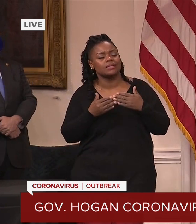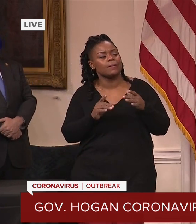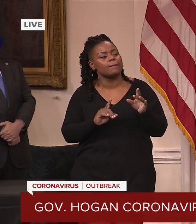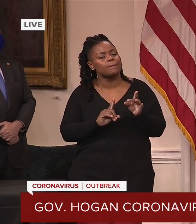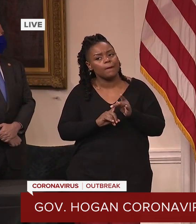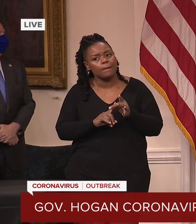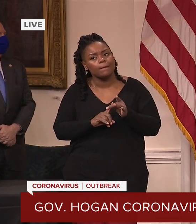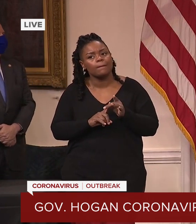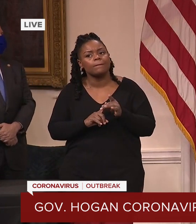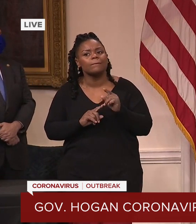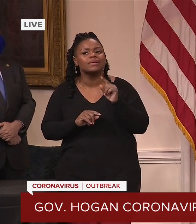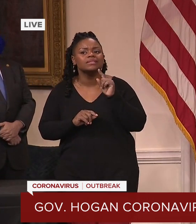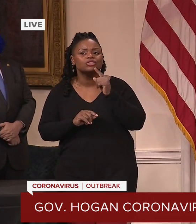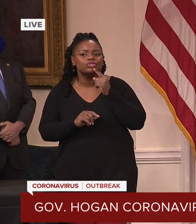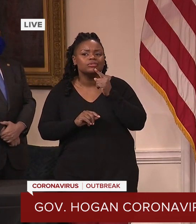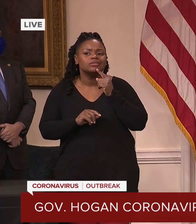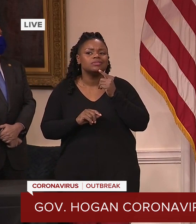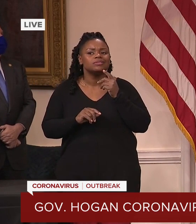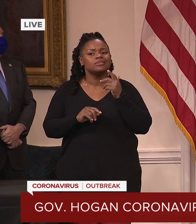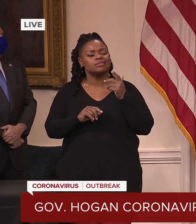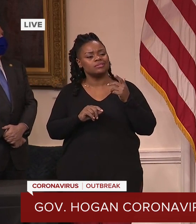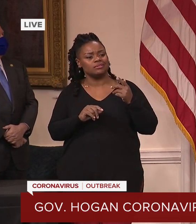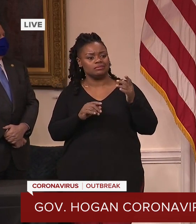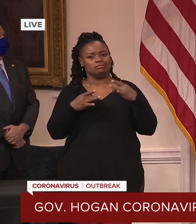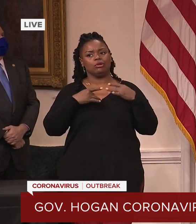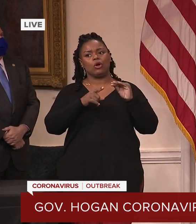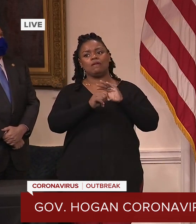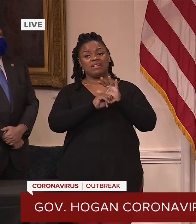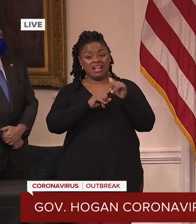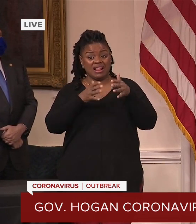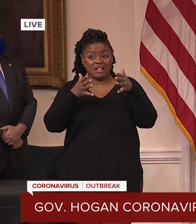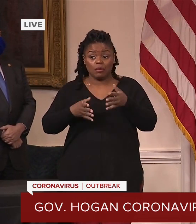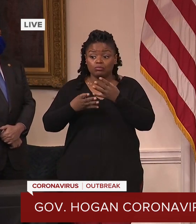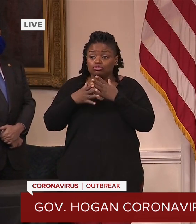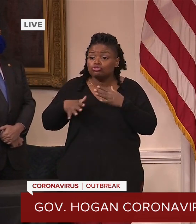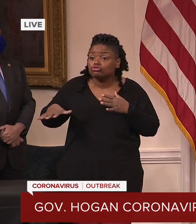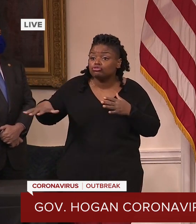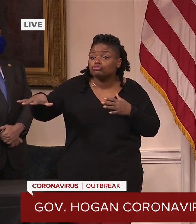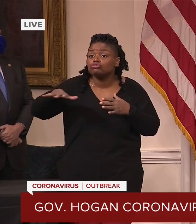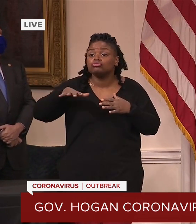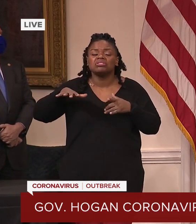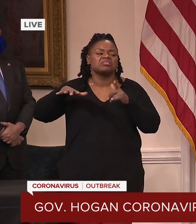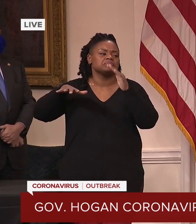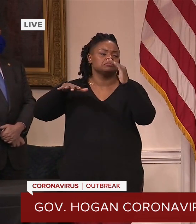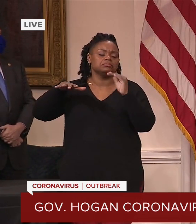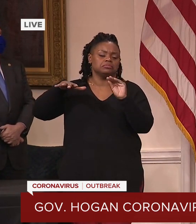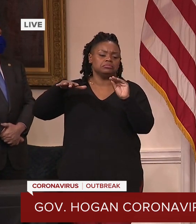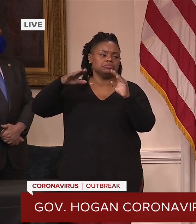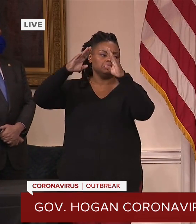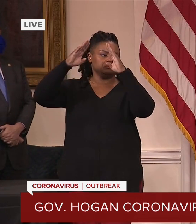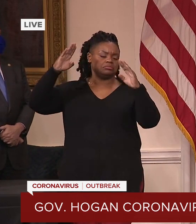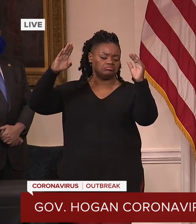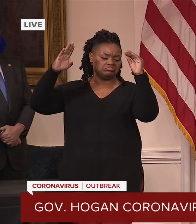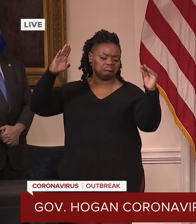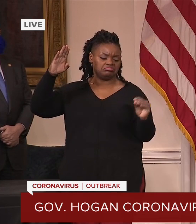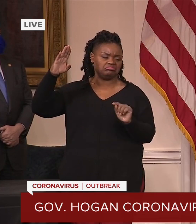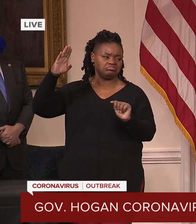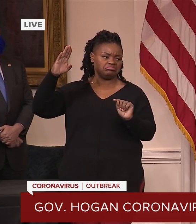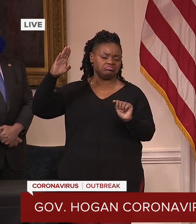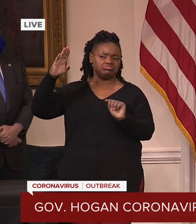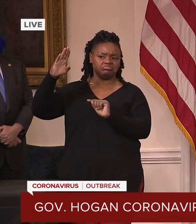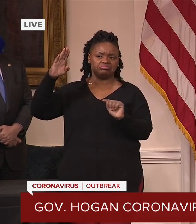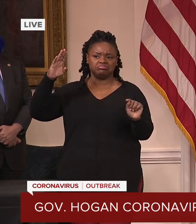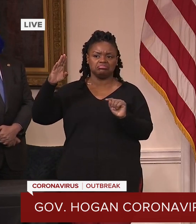for COVID-19. I mean, terms of the general population, it will be in later phases, likely into phase two.